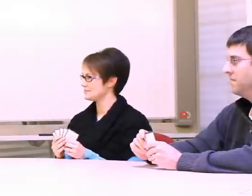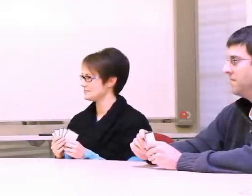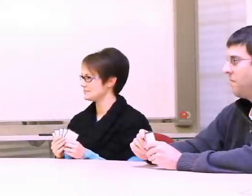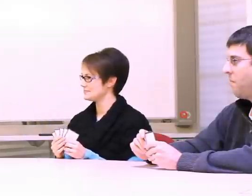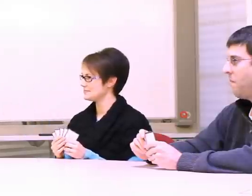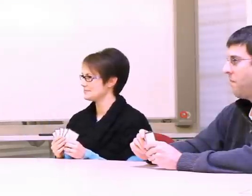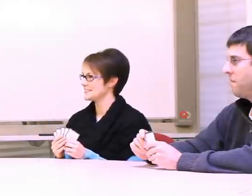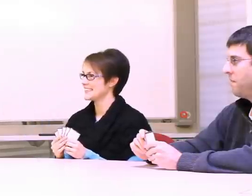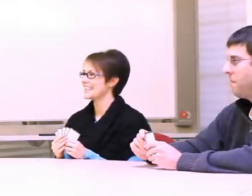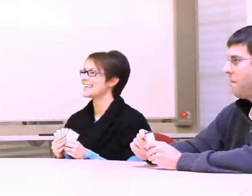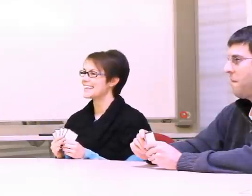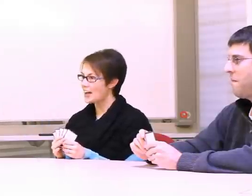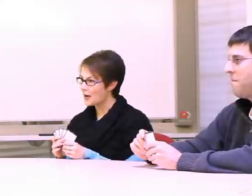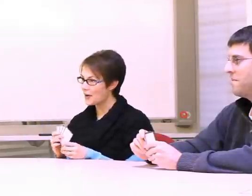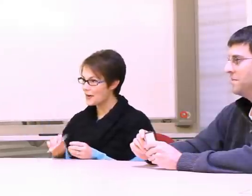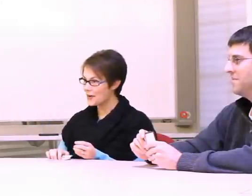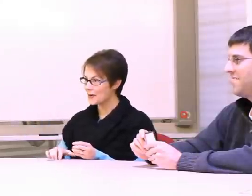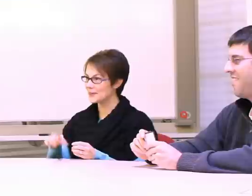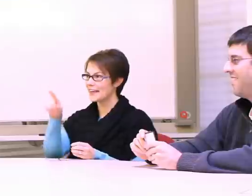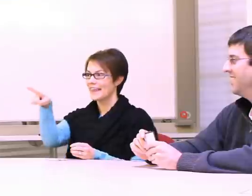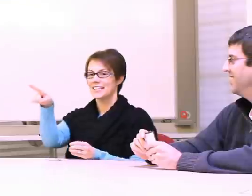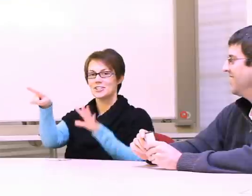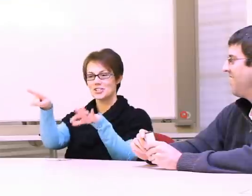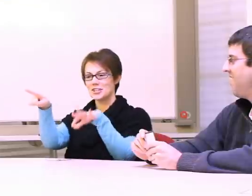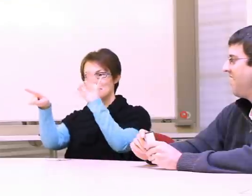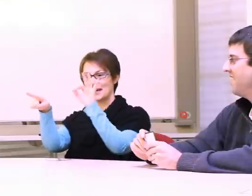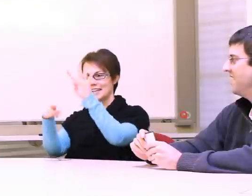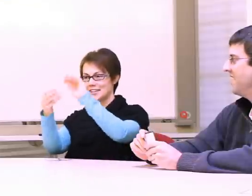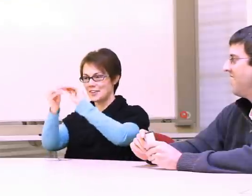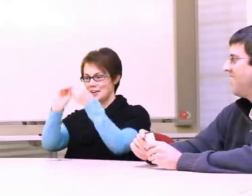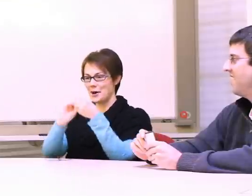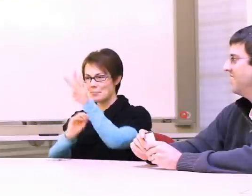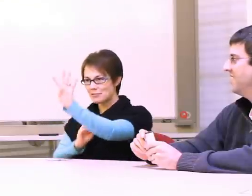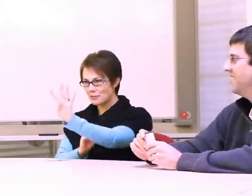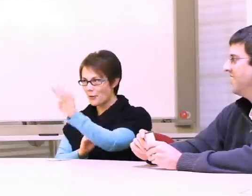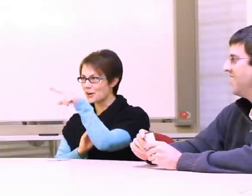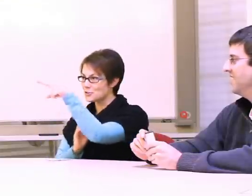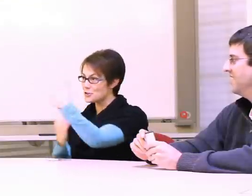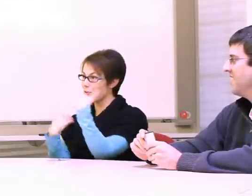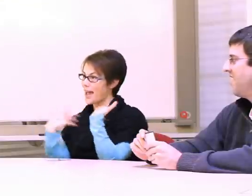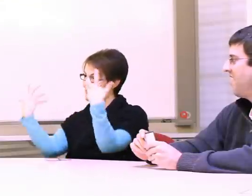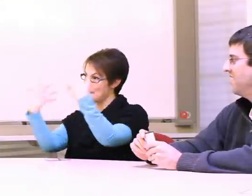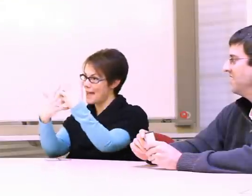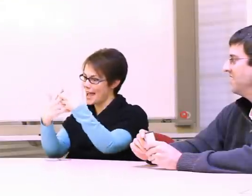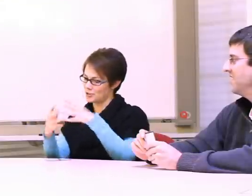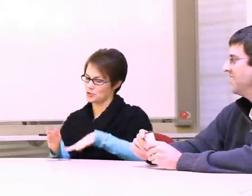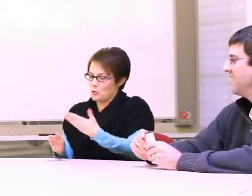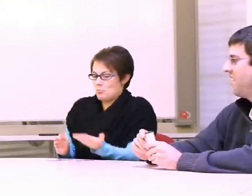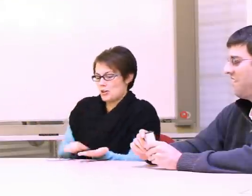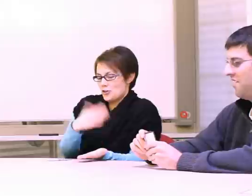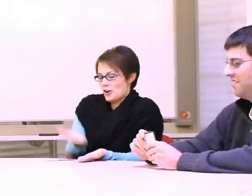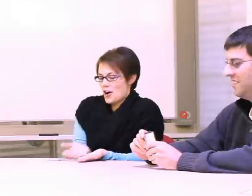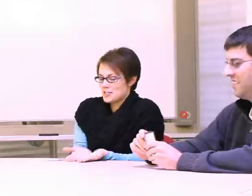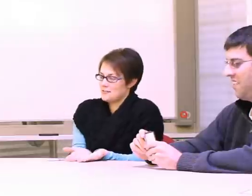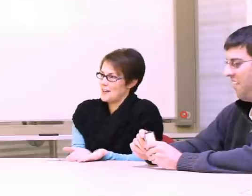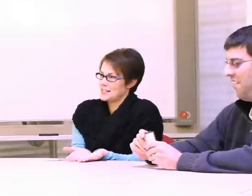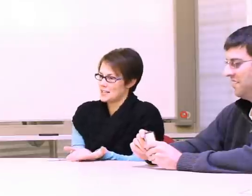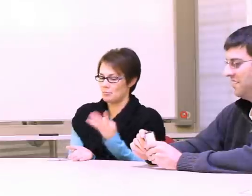Do you the number 4? Oh! She picked the number 4. You have the match. So, put your cards face up